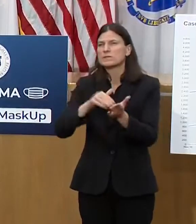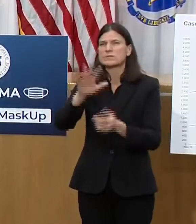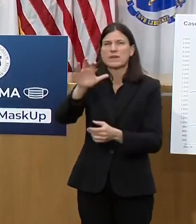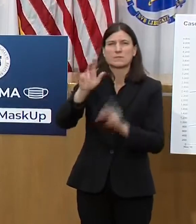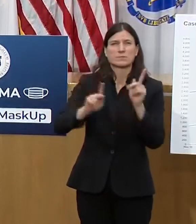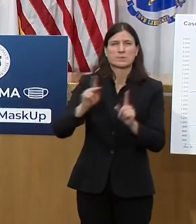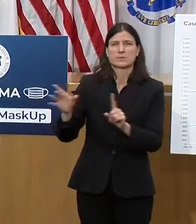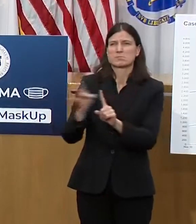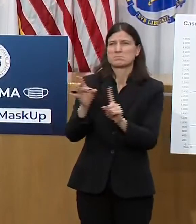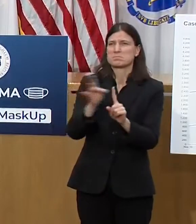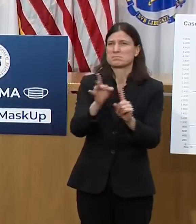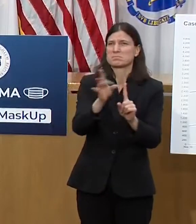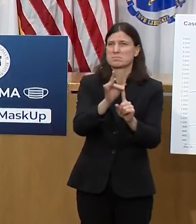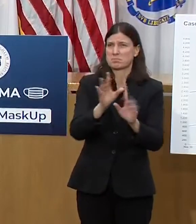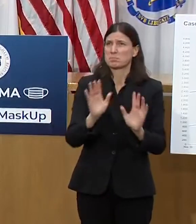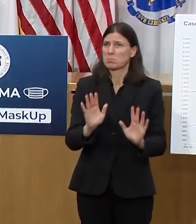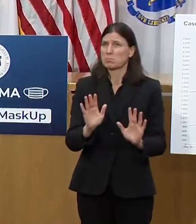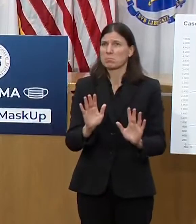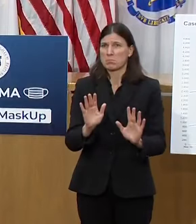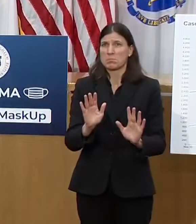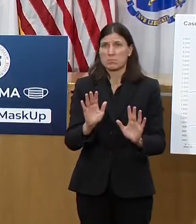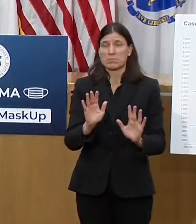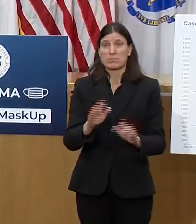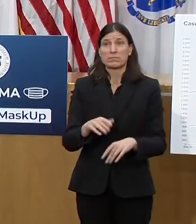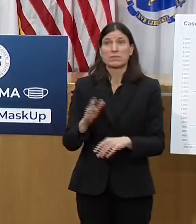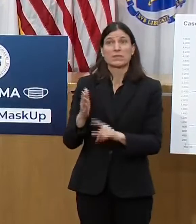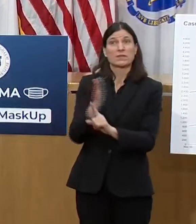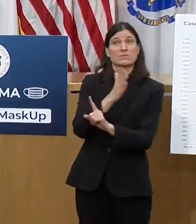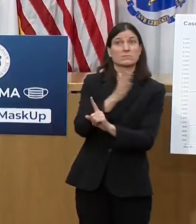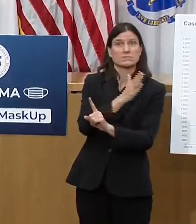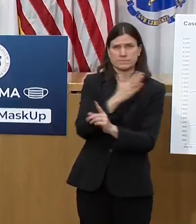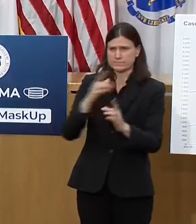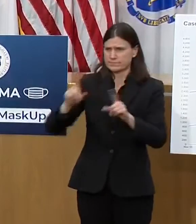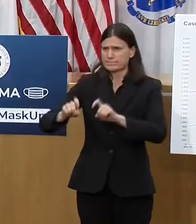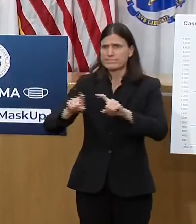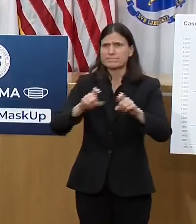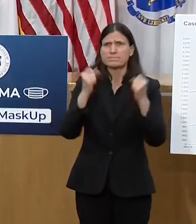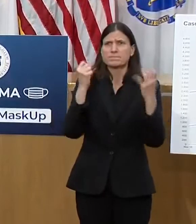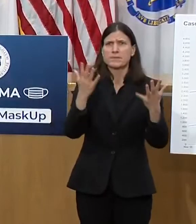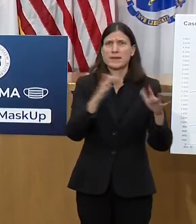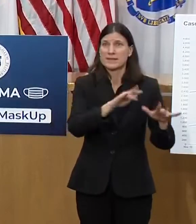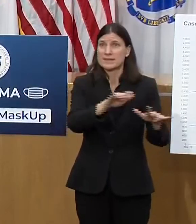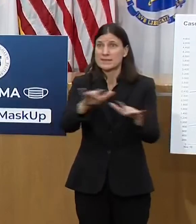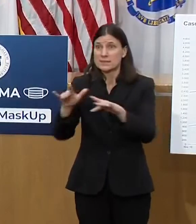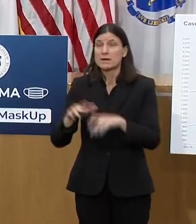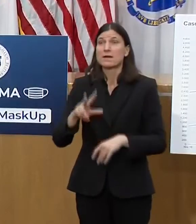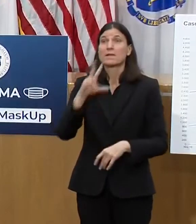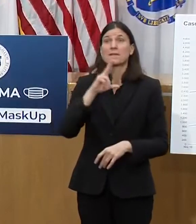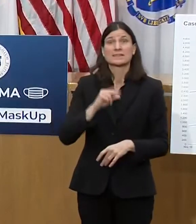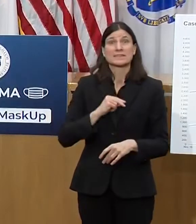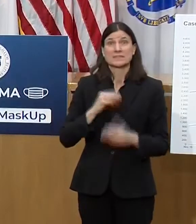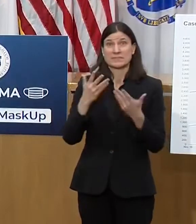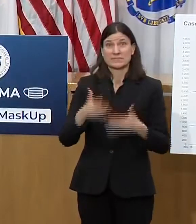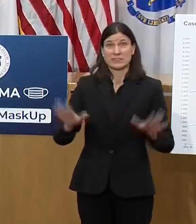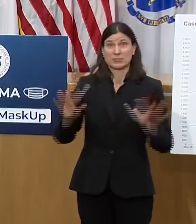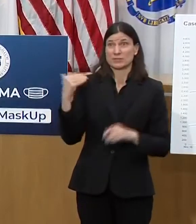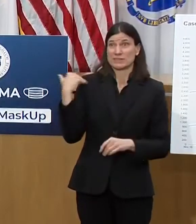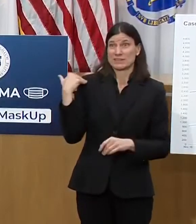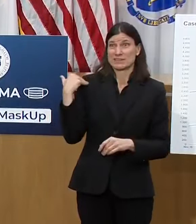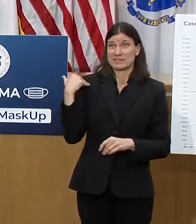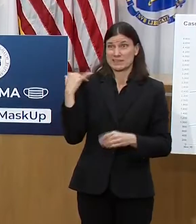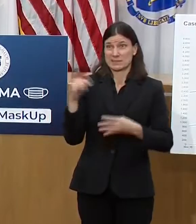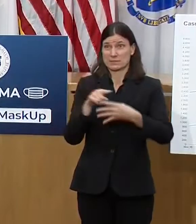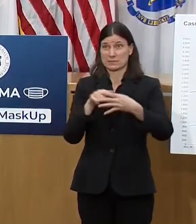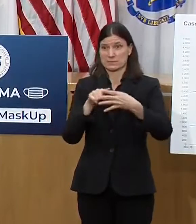testing volume than we had seen previously. But after Thanksgiving, our numbers shot up, and the seven-day average